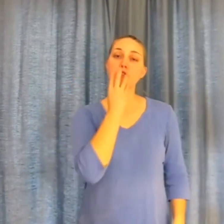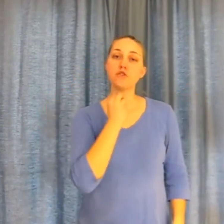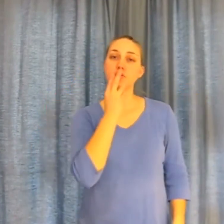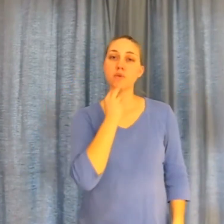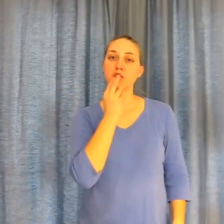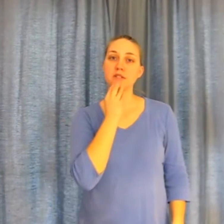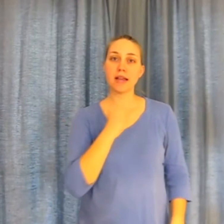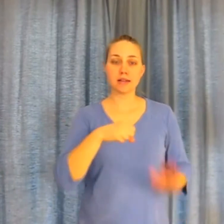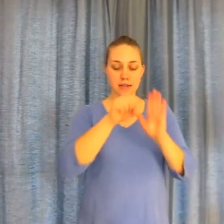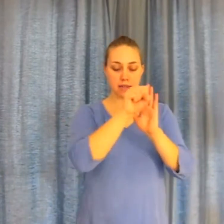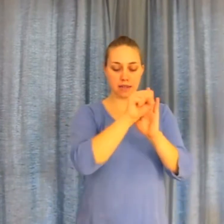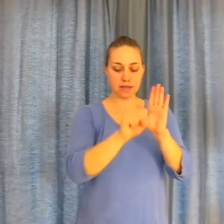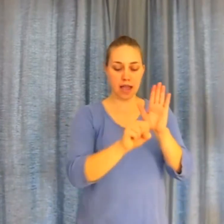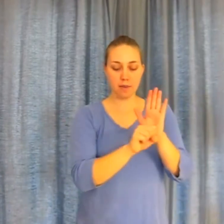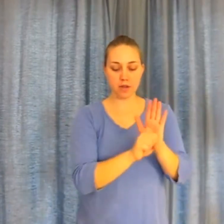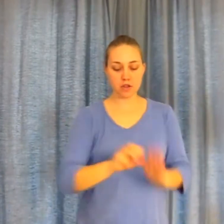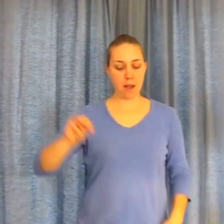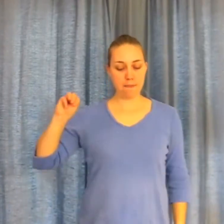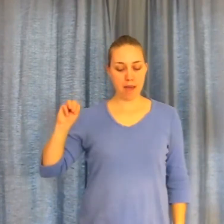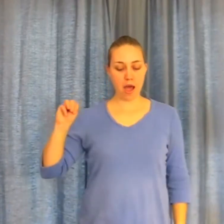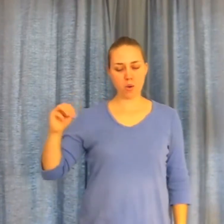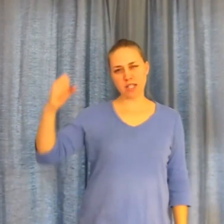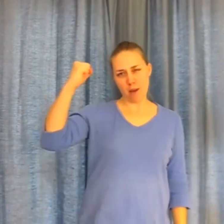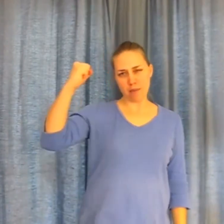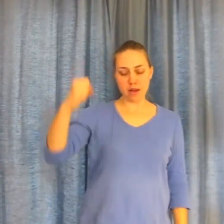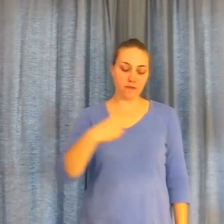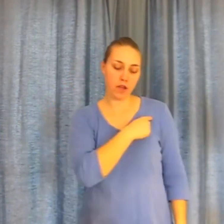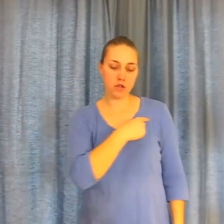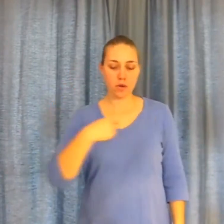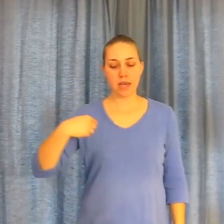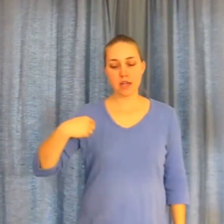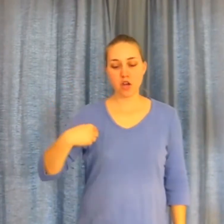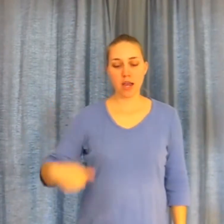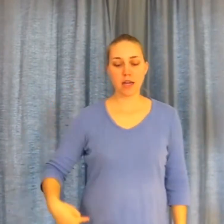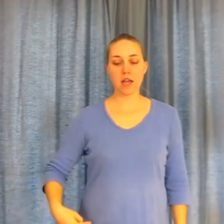Jewish state established a Mao and Communist victory in China.